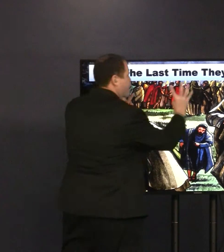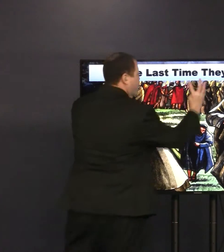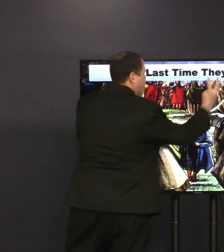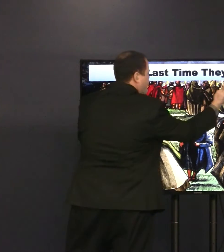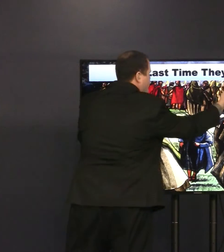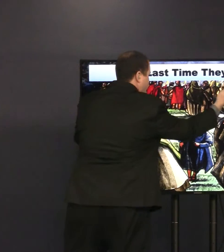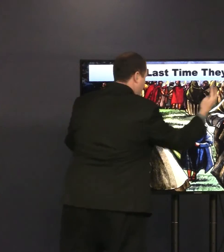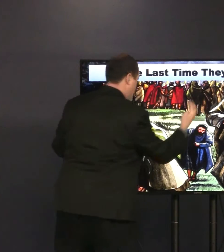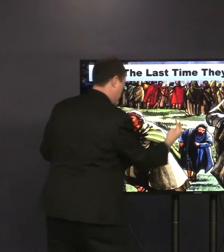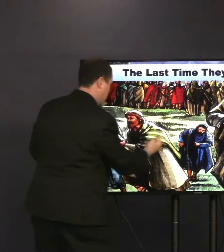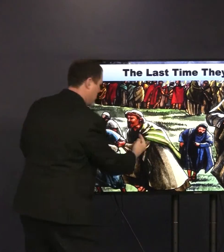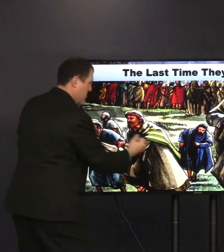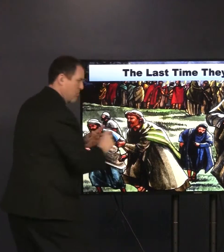There you have all this crap.